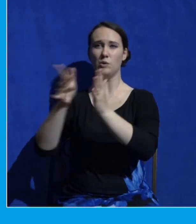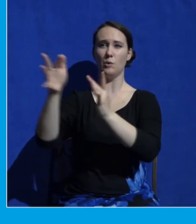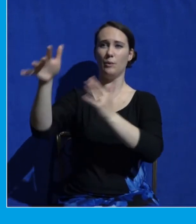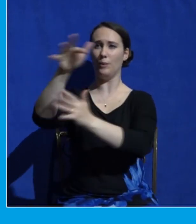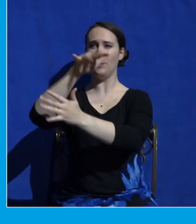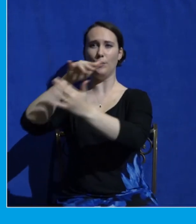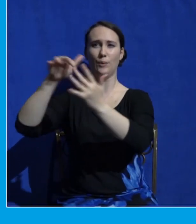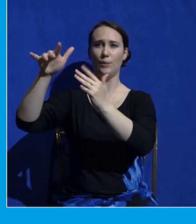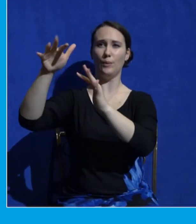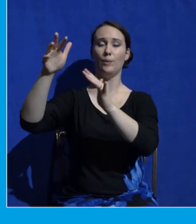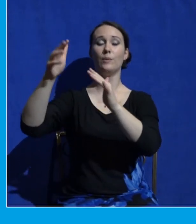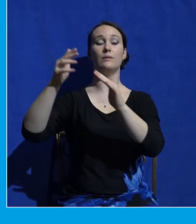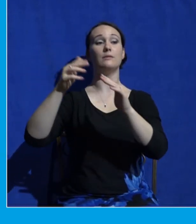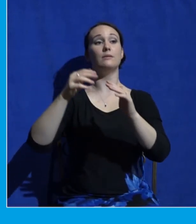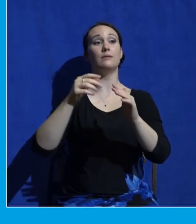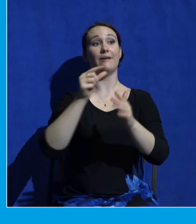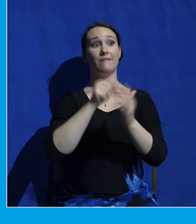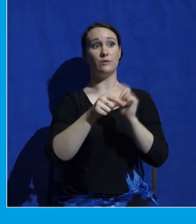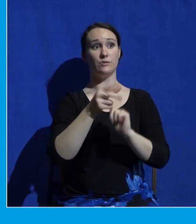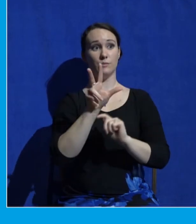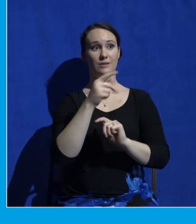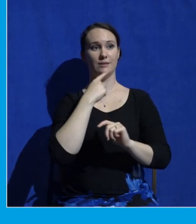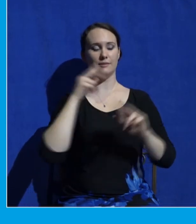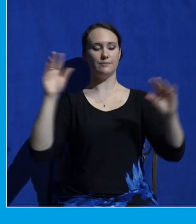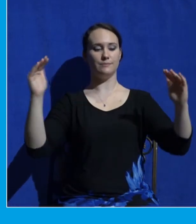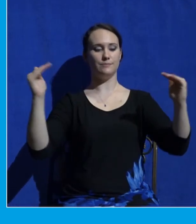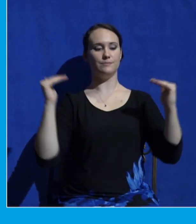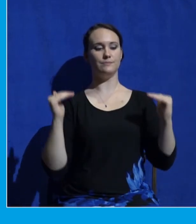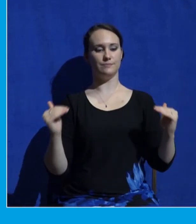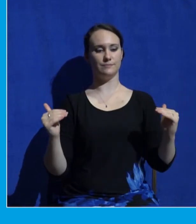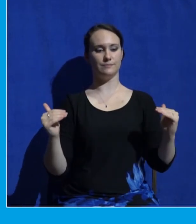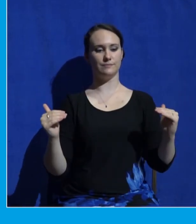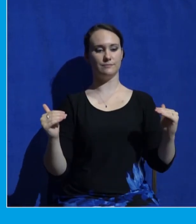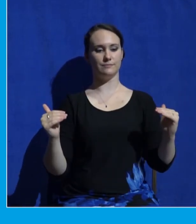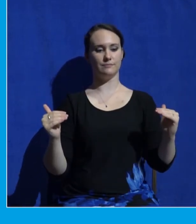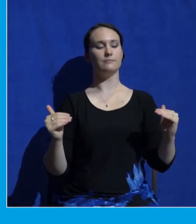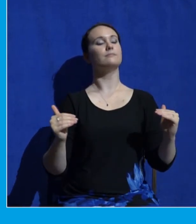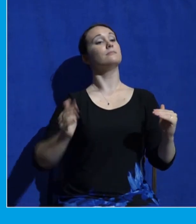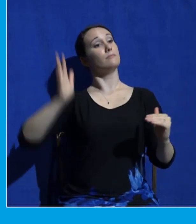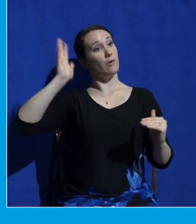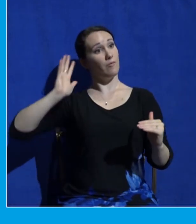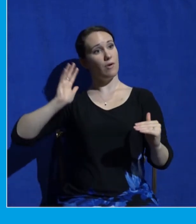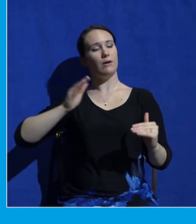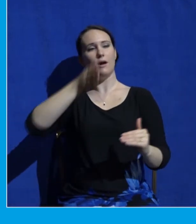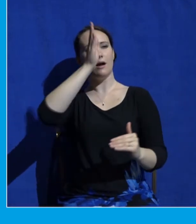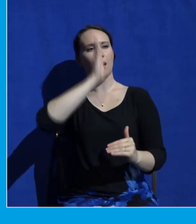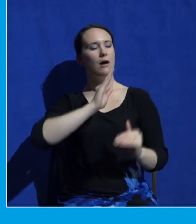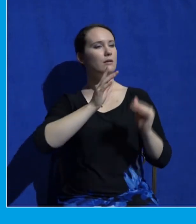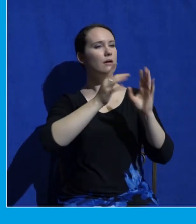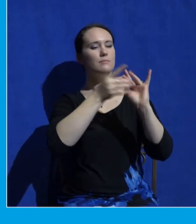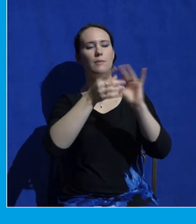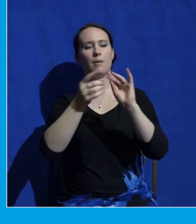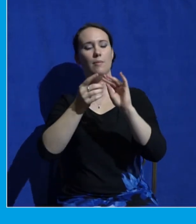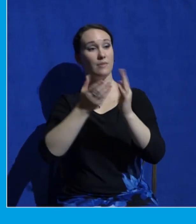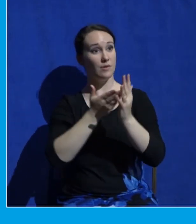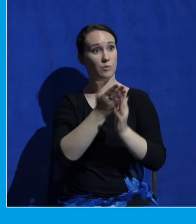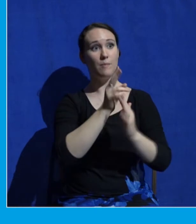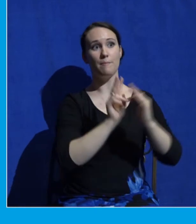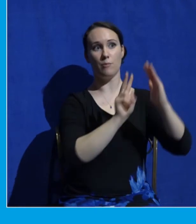ago and many times and in many ways God spoke to our fathers by the prophets but in these last days he has spoken